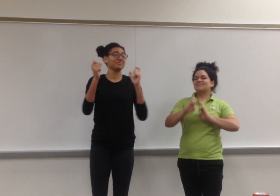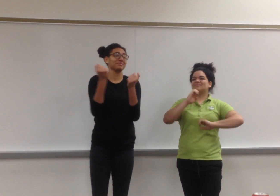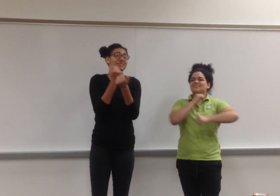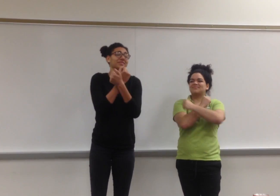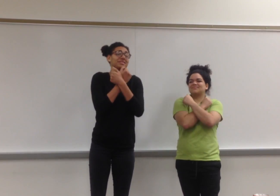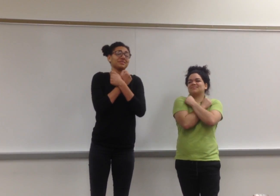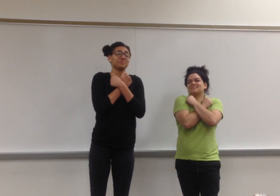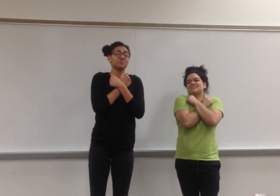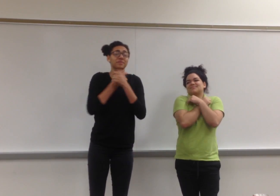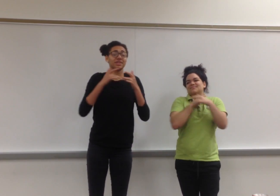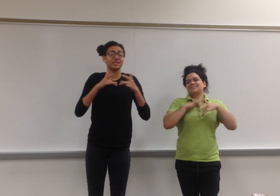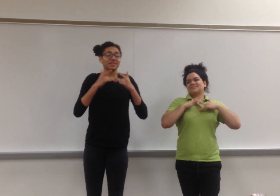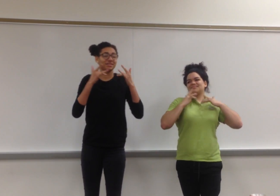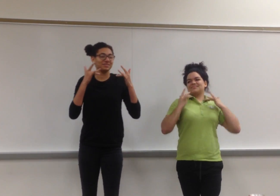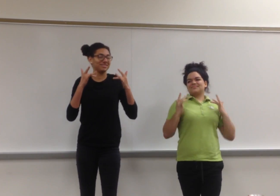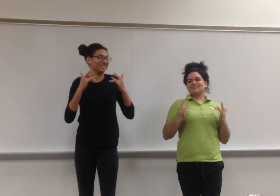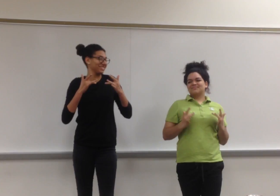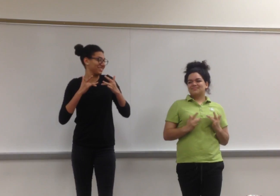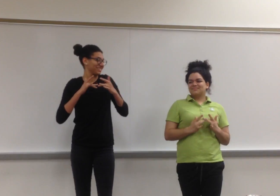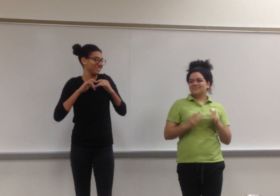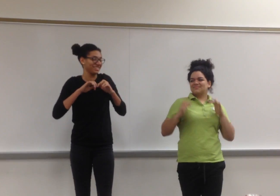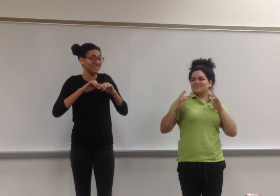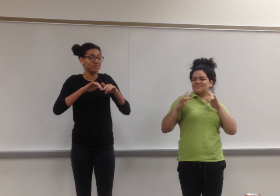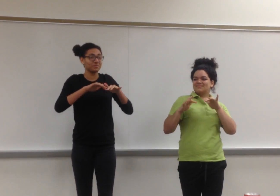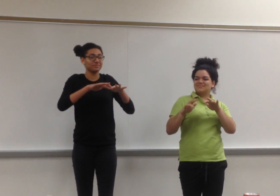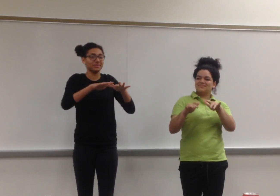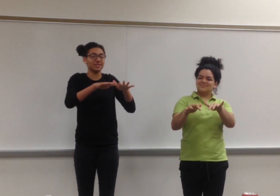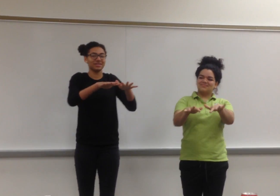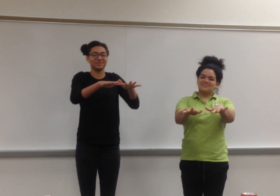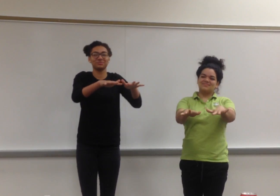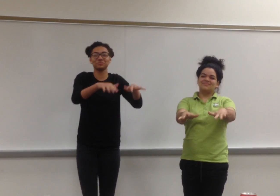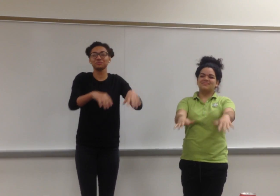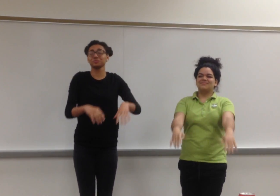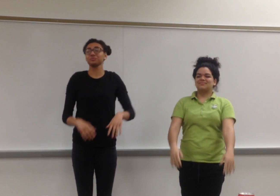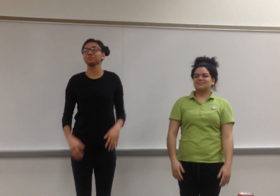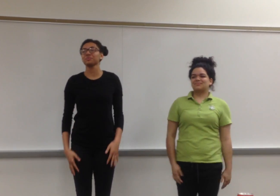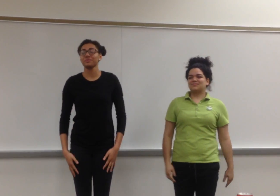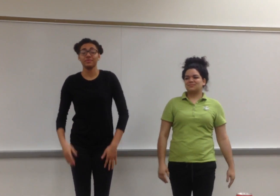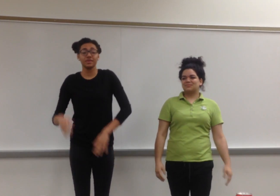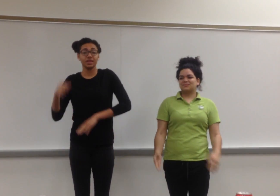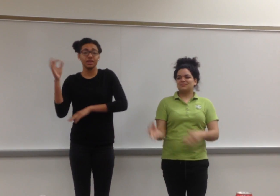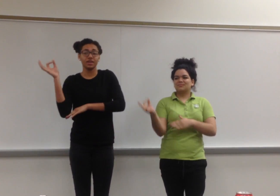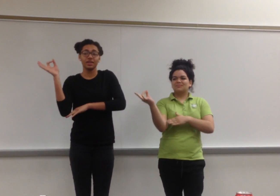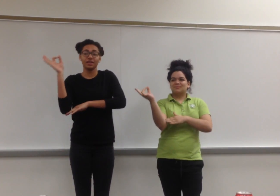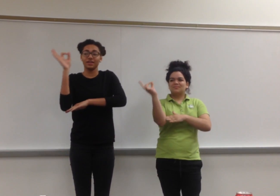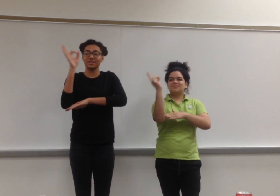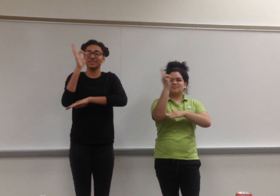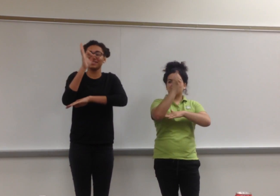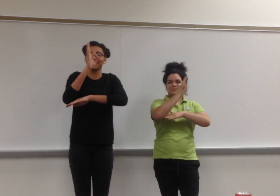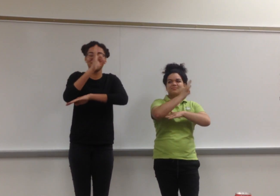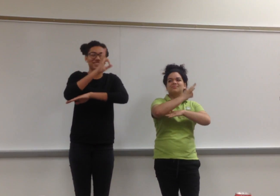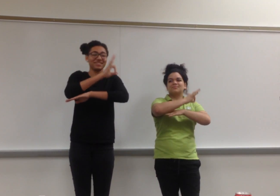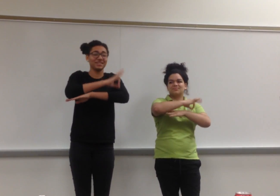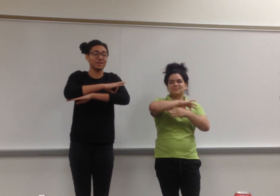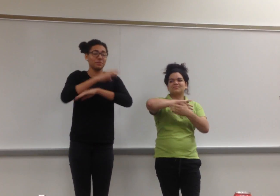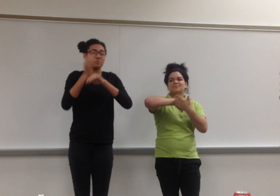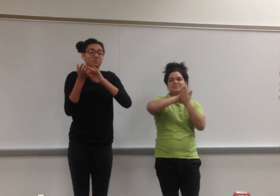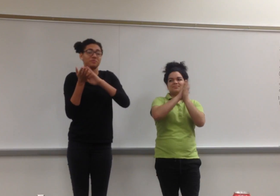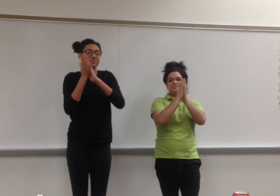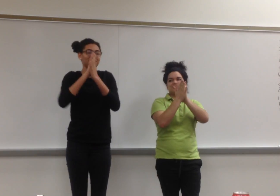feel the love tonight, the peace the evening